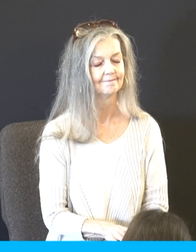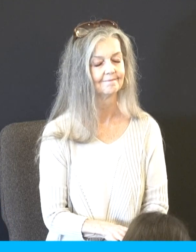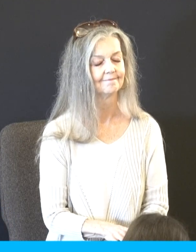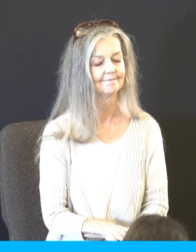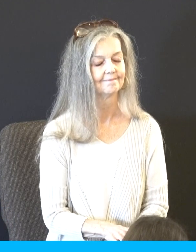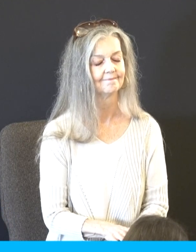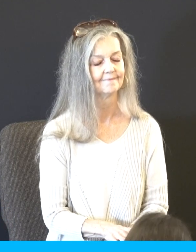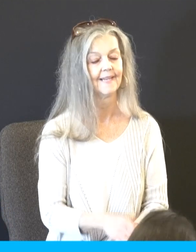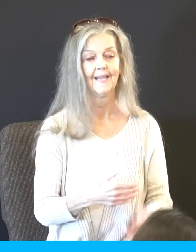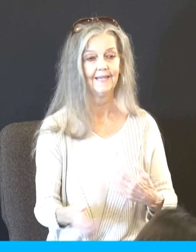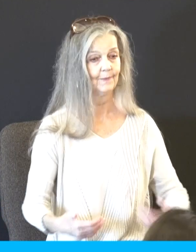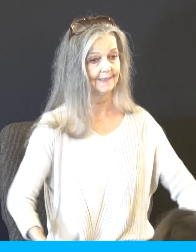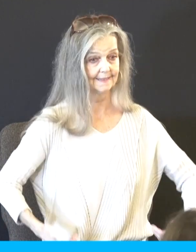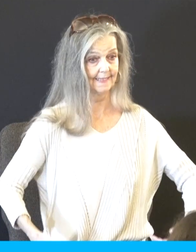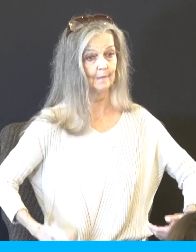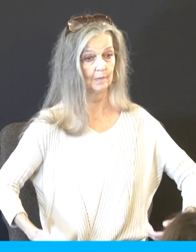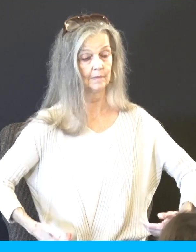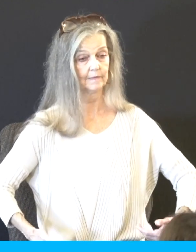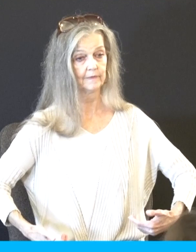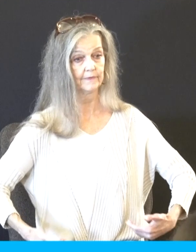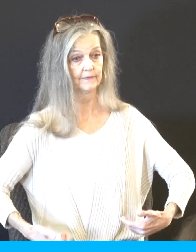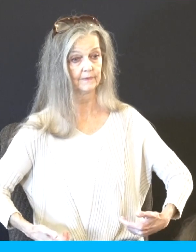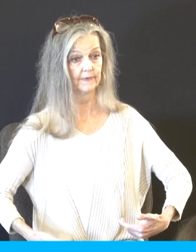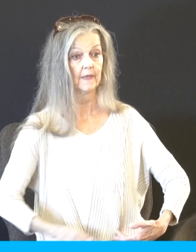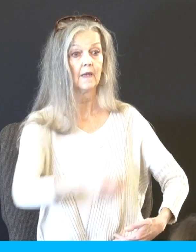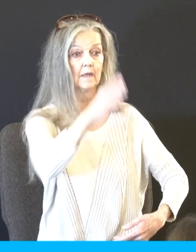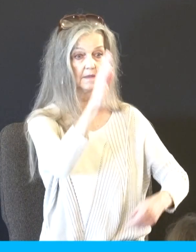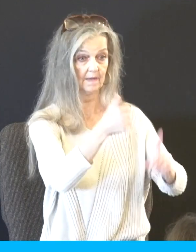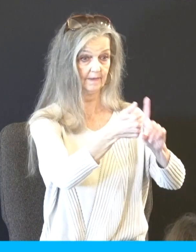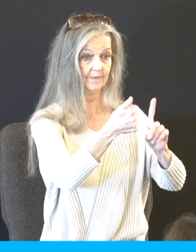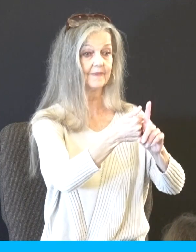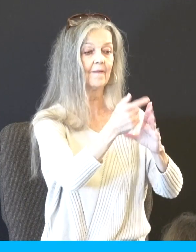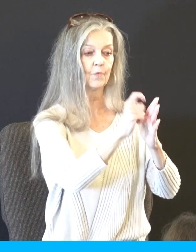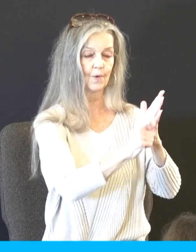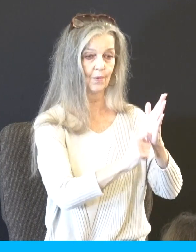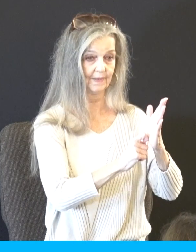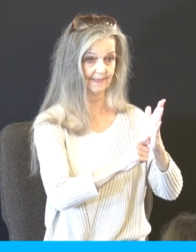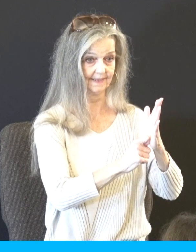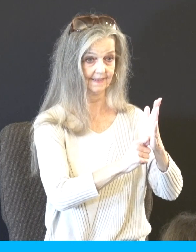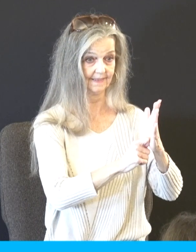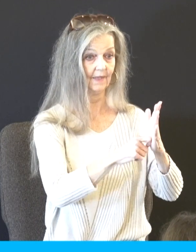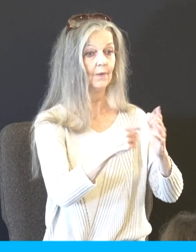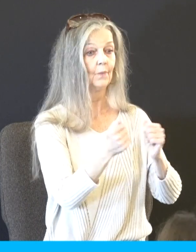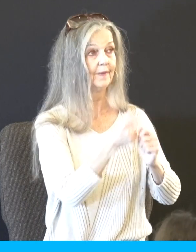And the tables, verse 16, were the work of God. The writing was the writing of God graven upon the tables.